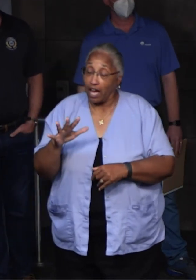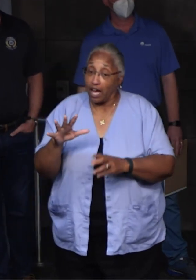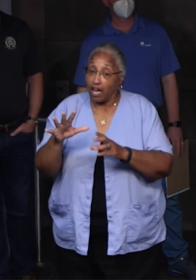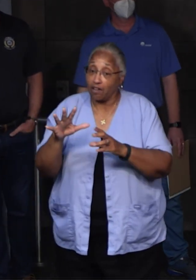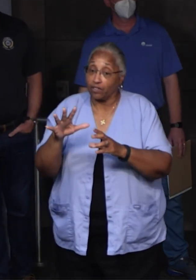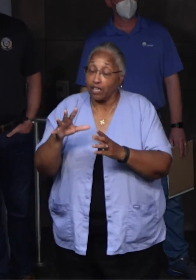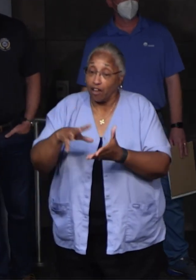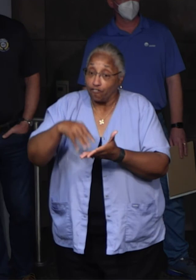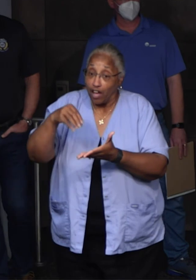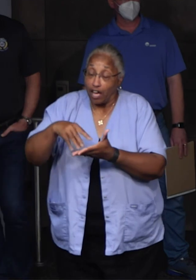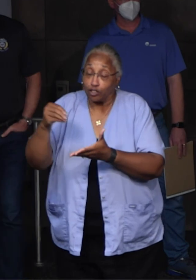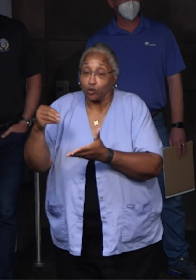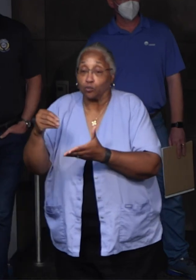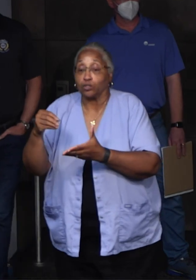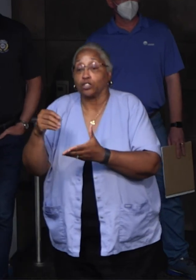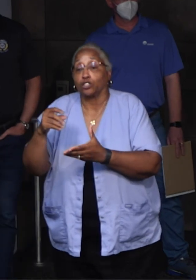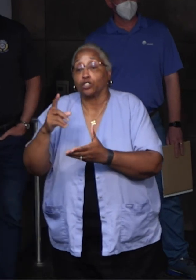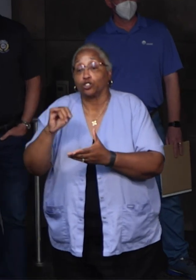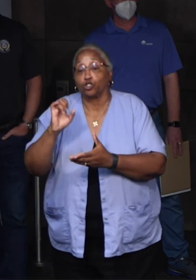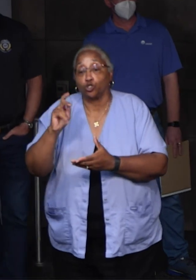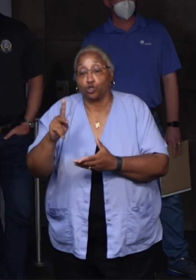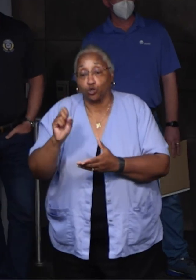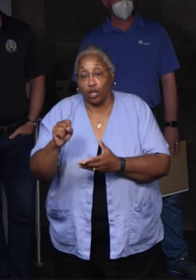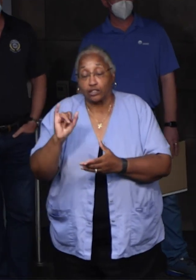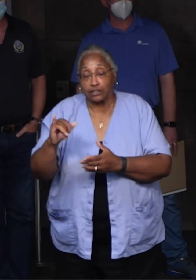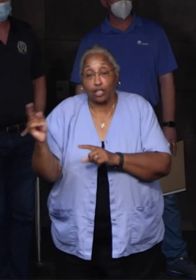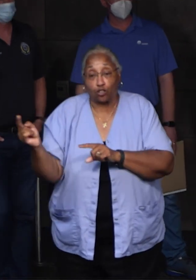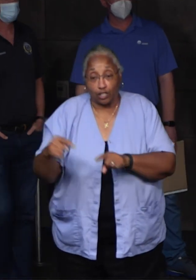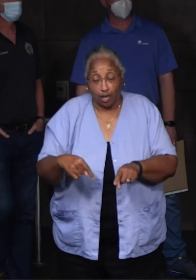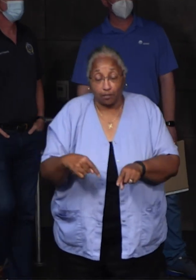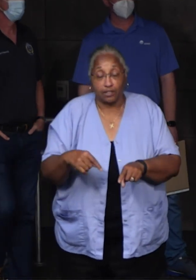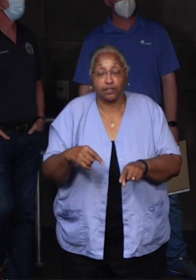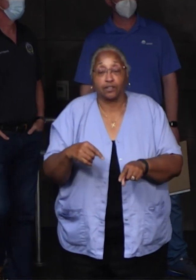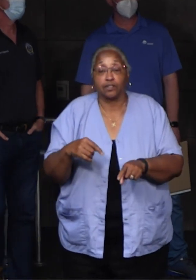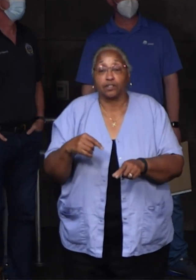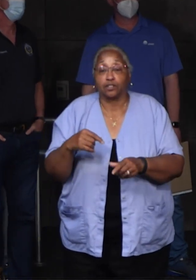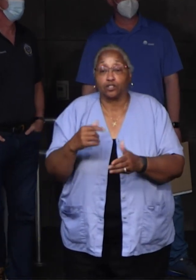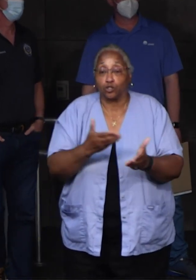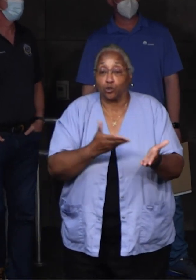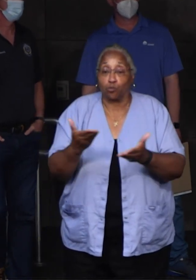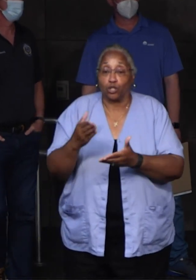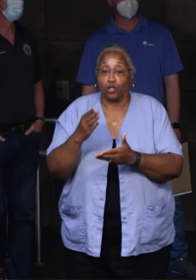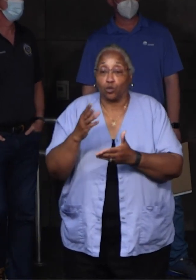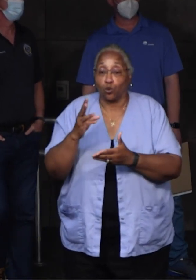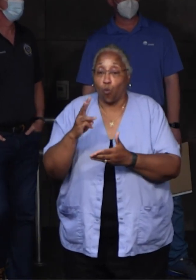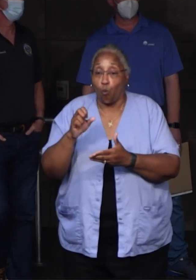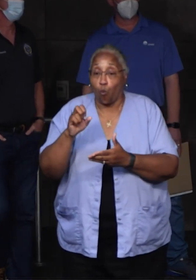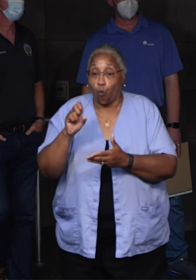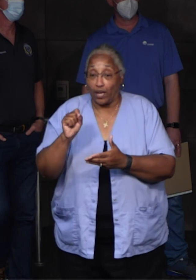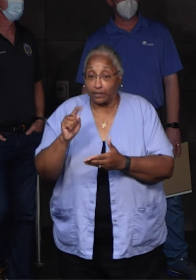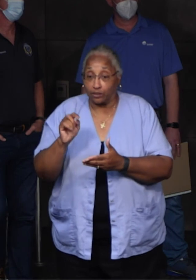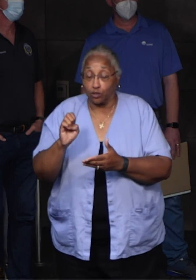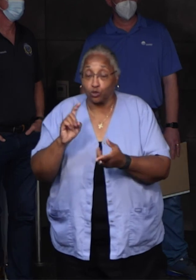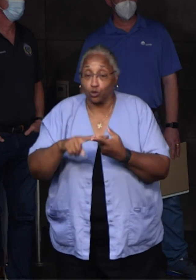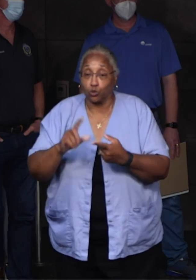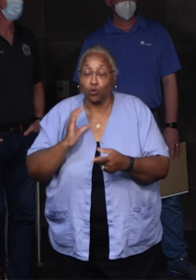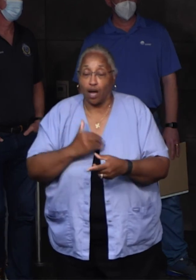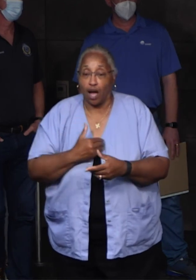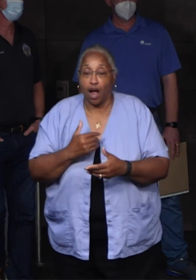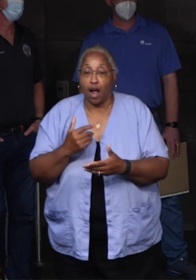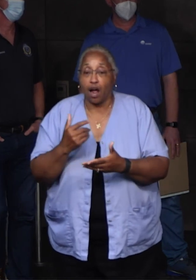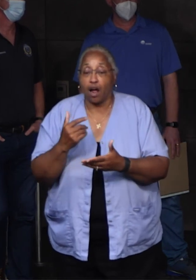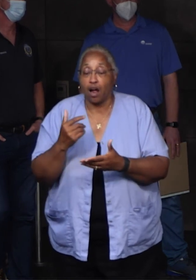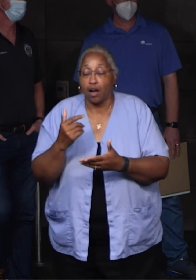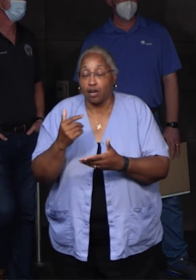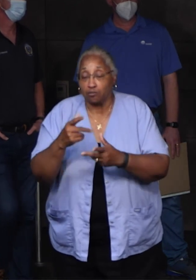that will service the remaining lift stations to empty those and bring that waste to our treatment plants, which are fully functioning. Today,